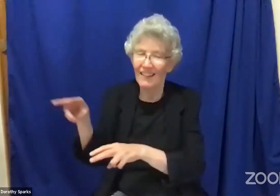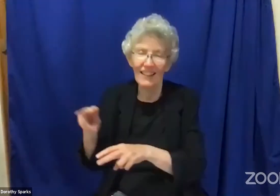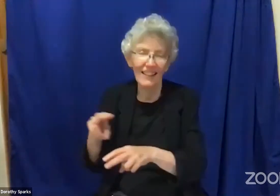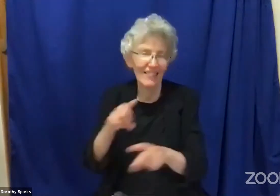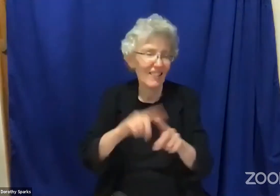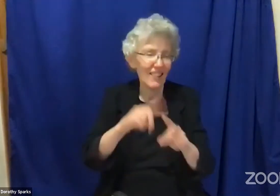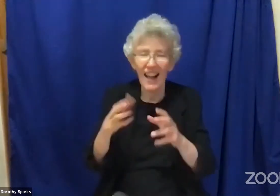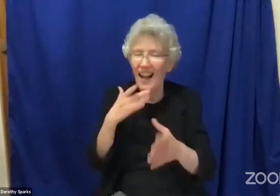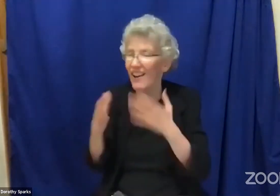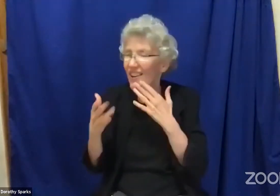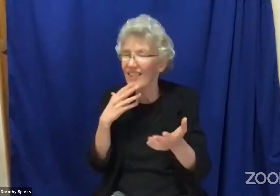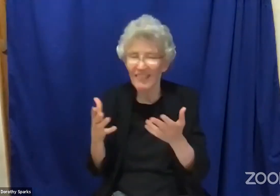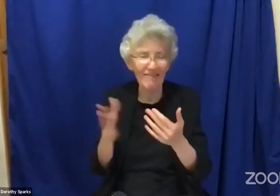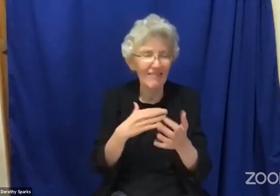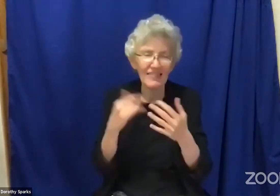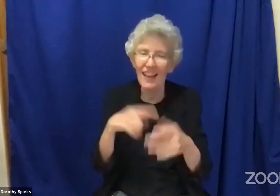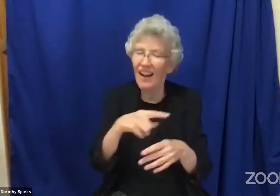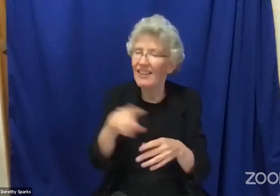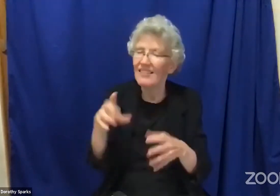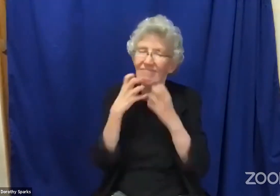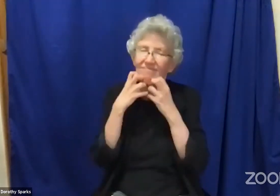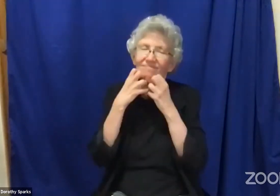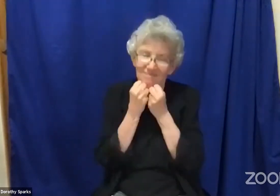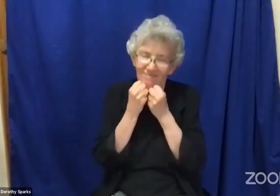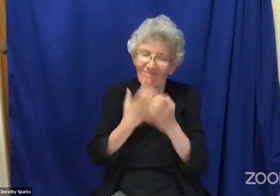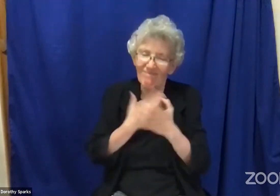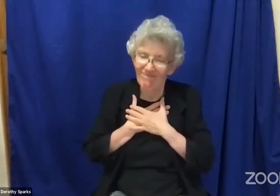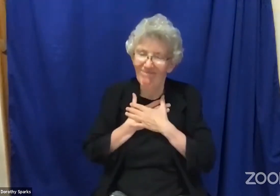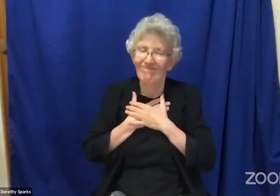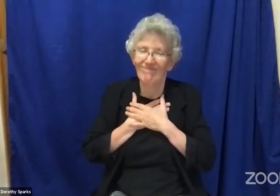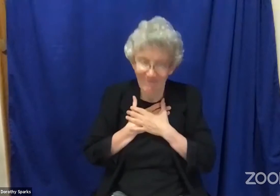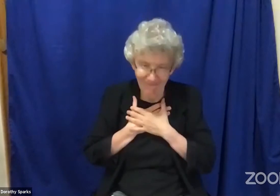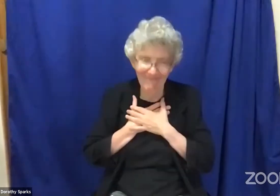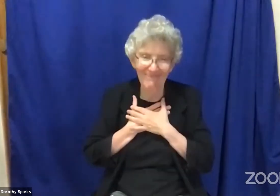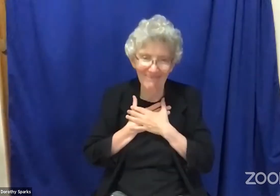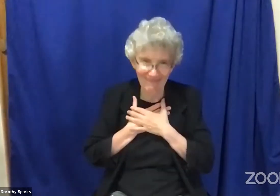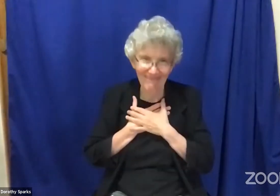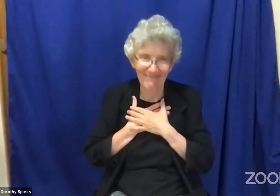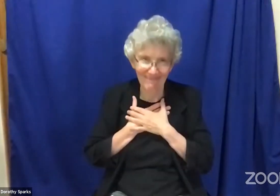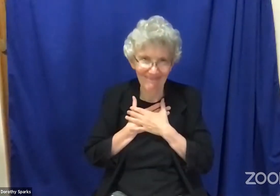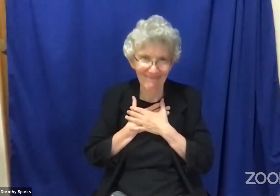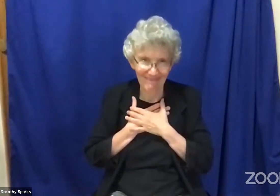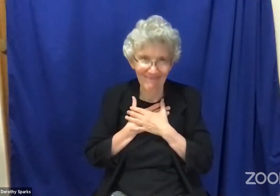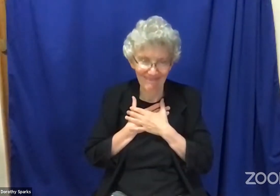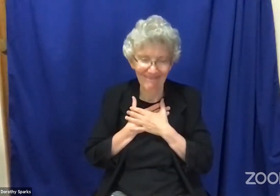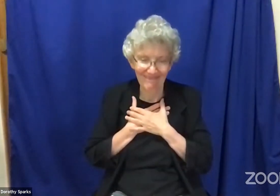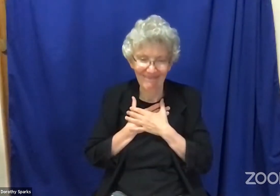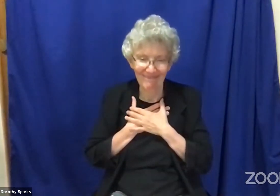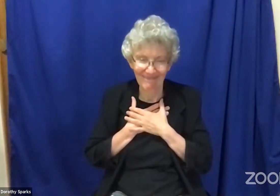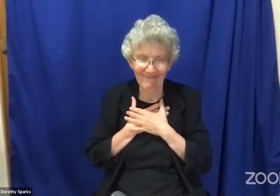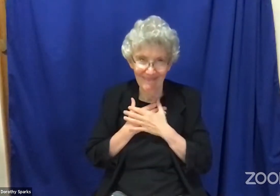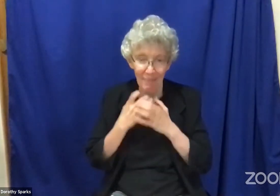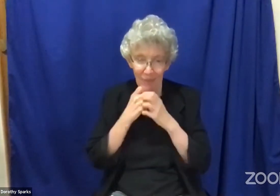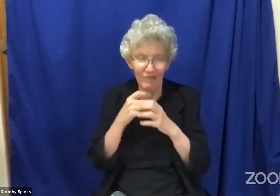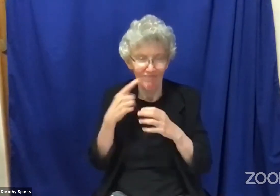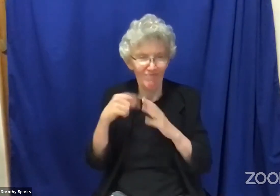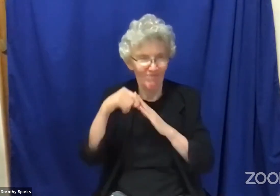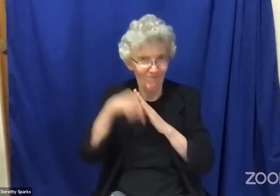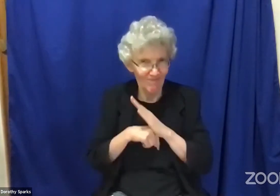when God looks at all of us at all the different color of people everyone